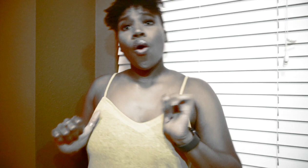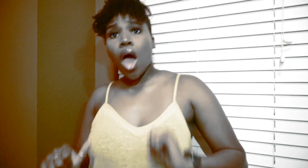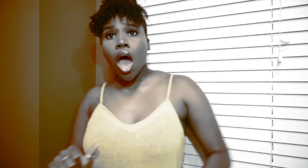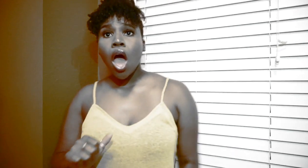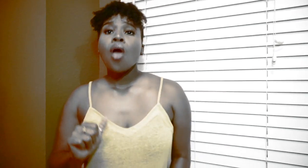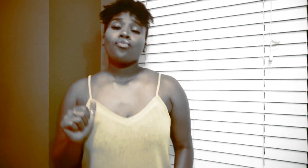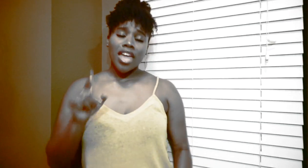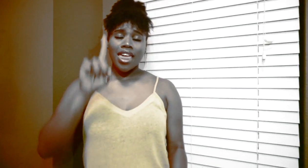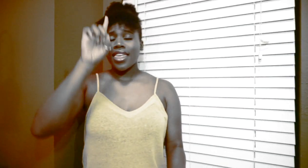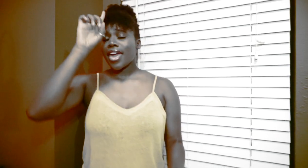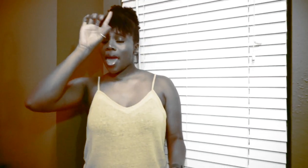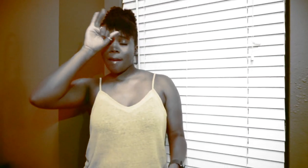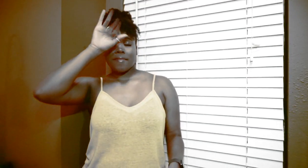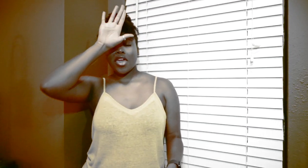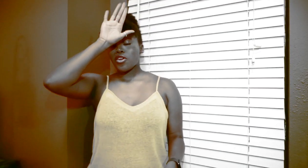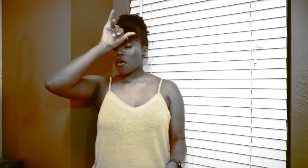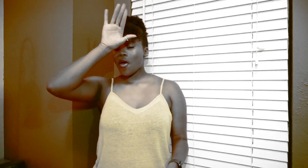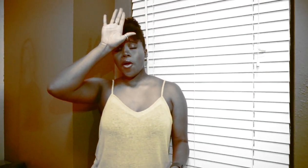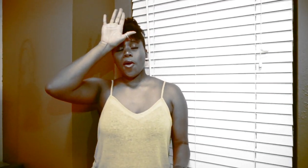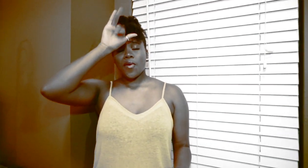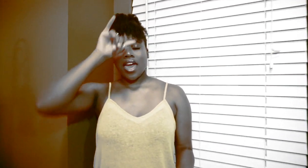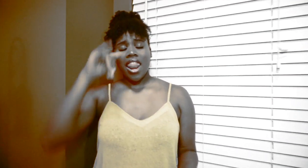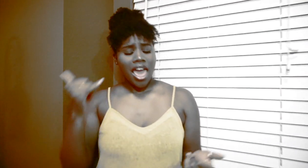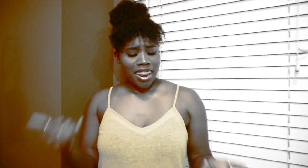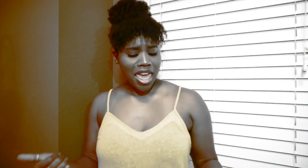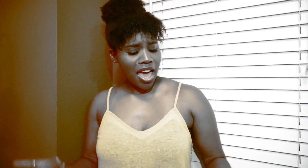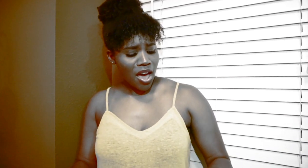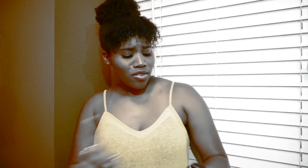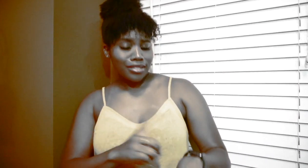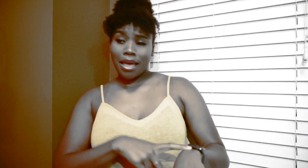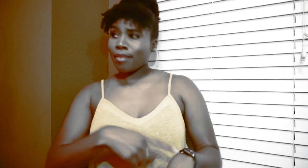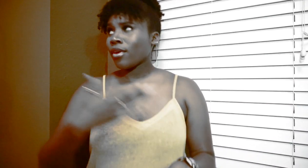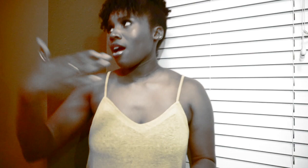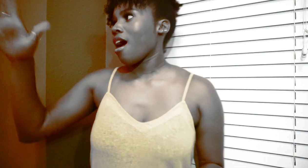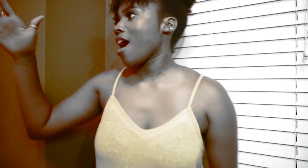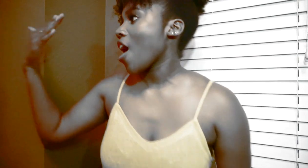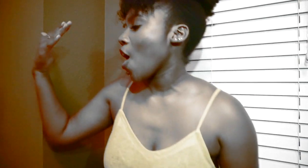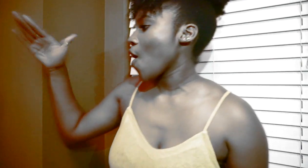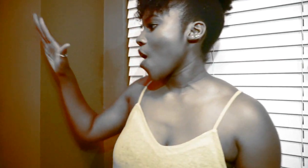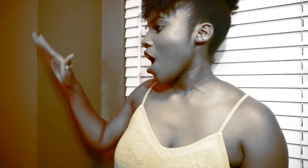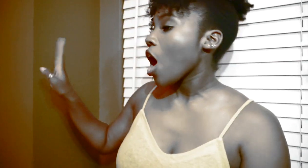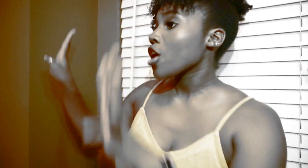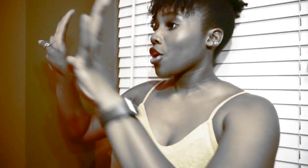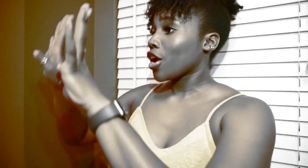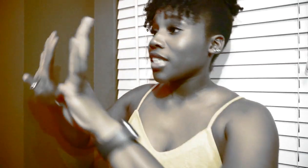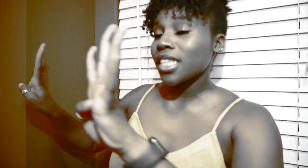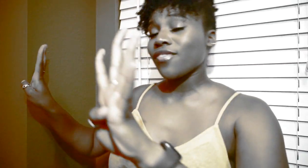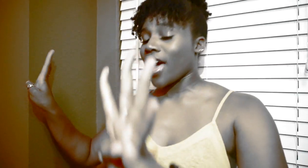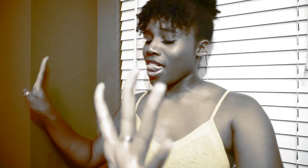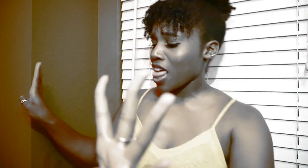Really had me going Now it's time to go Curtains finally